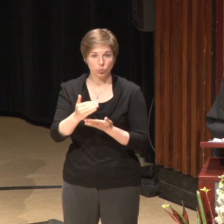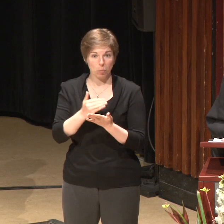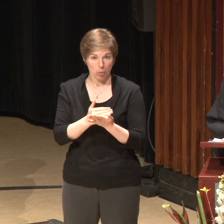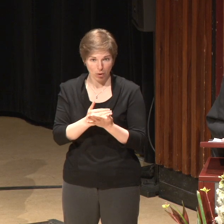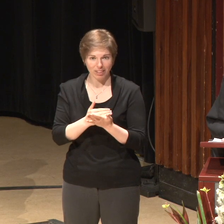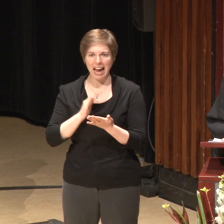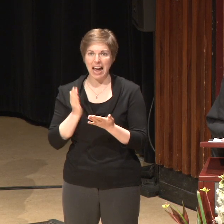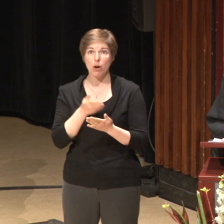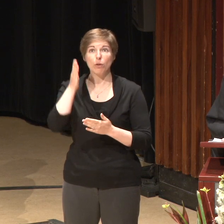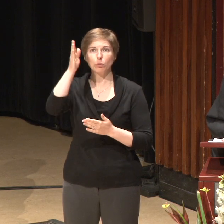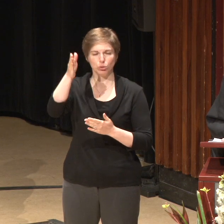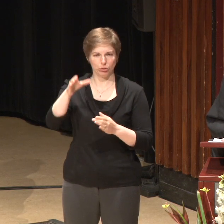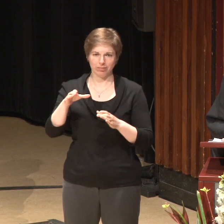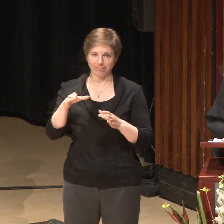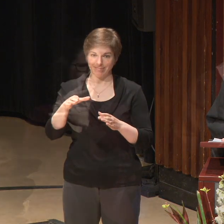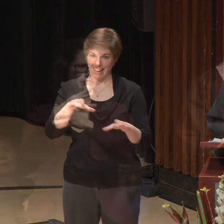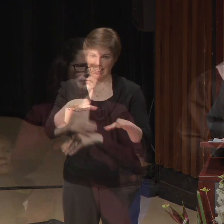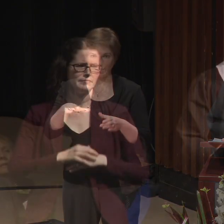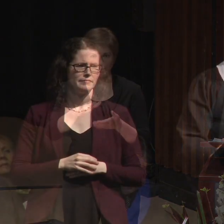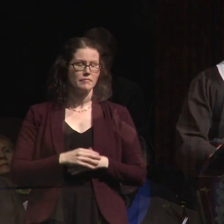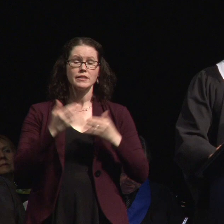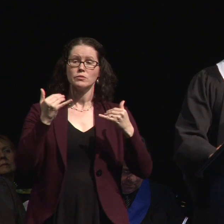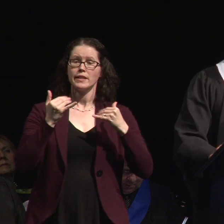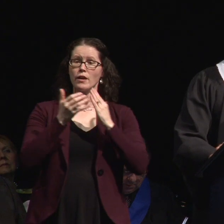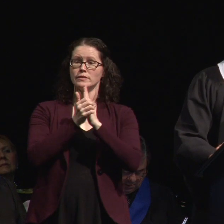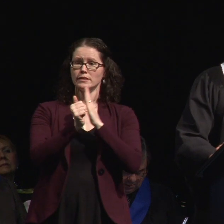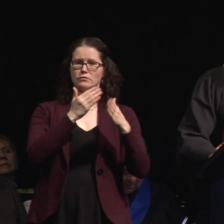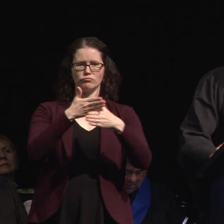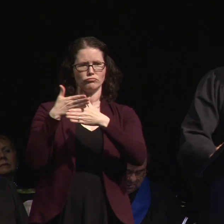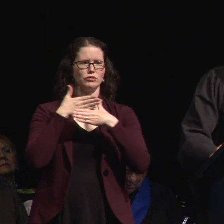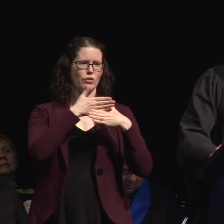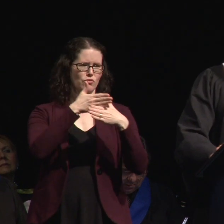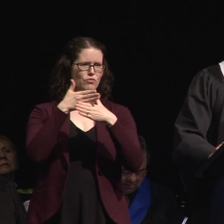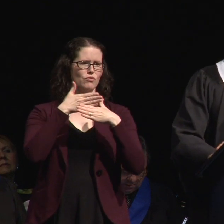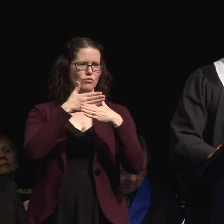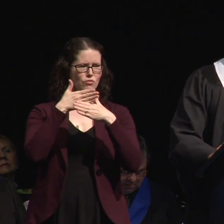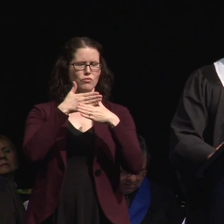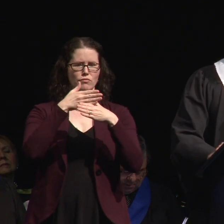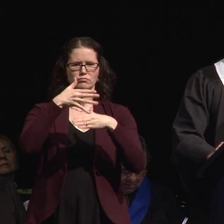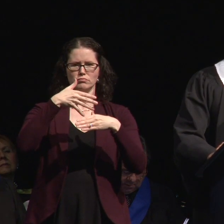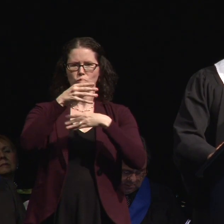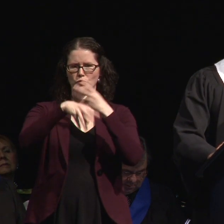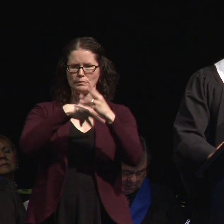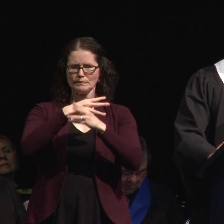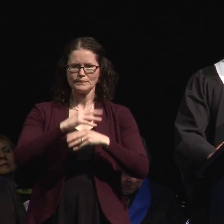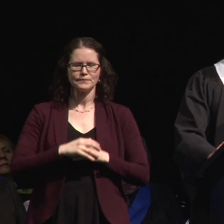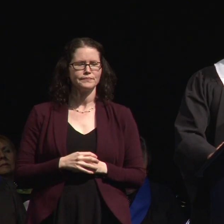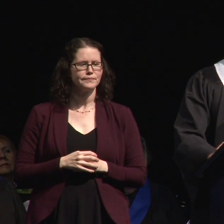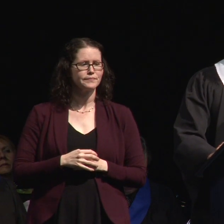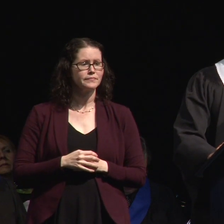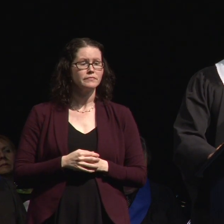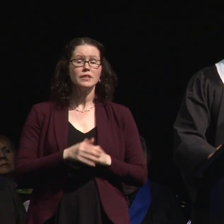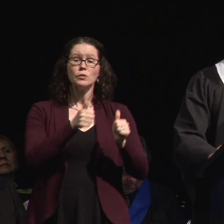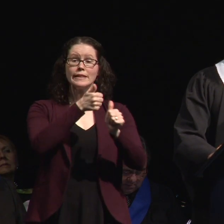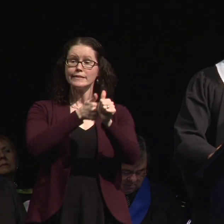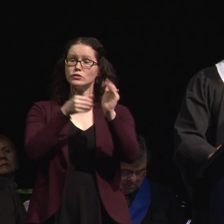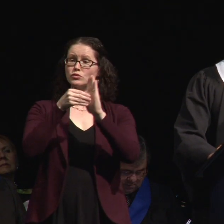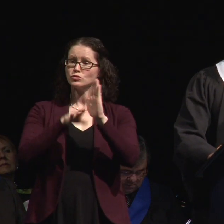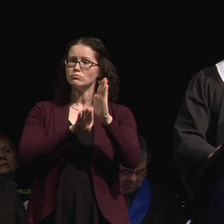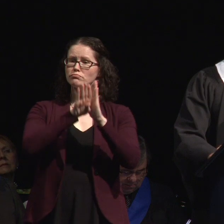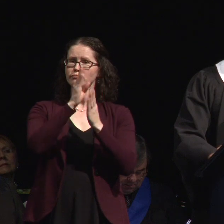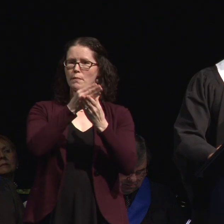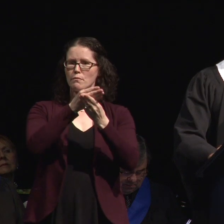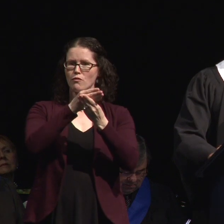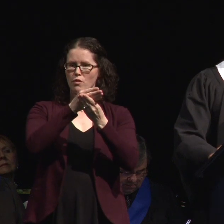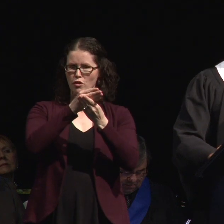Plan, the One Nova Scotia Report. When you think of your portfolio, it contains your goals, learning narratives, self